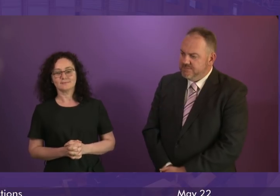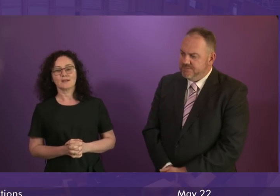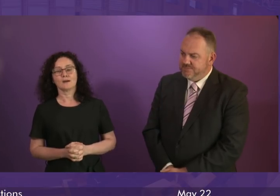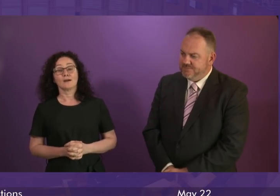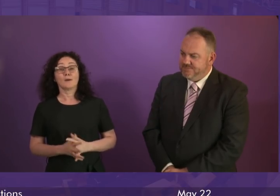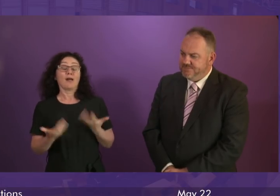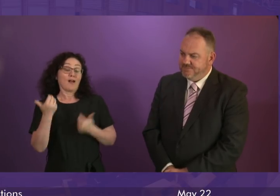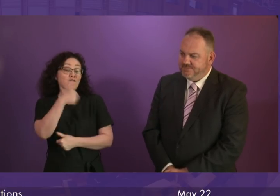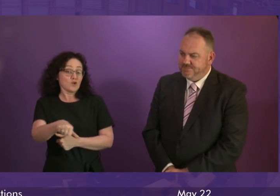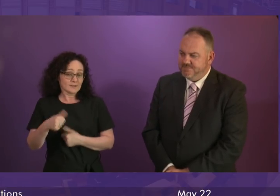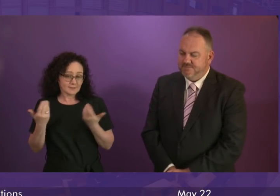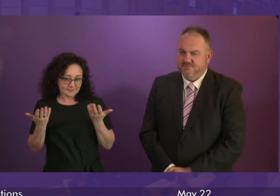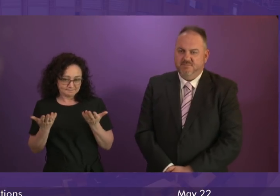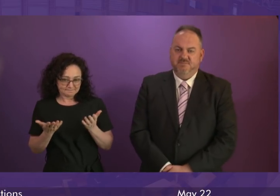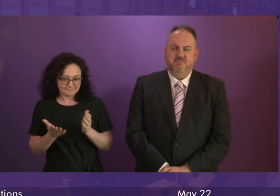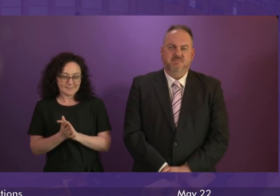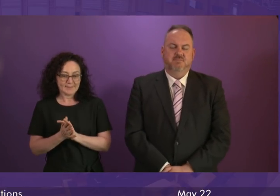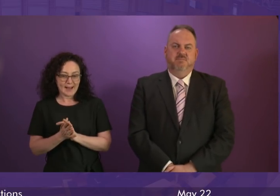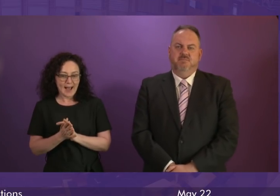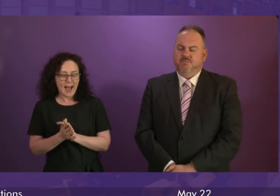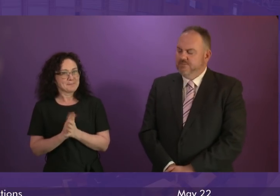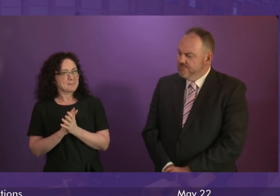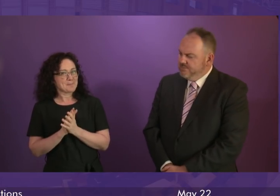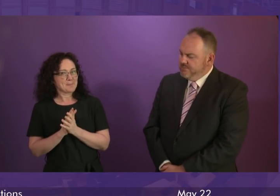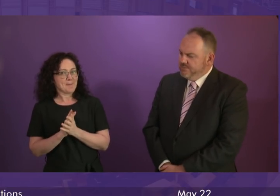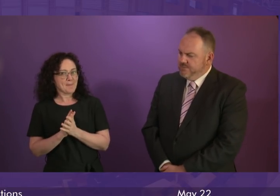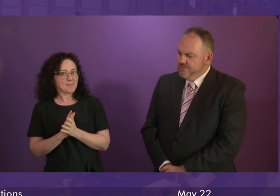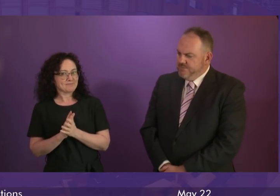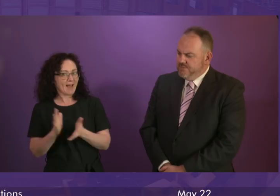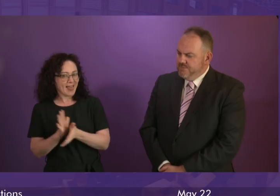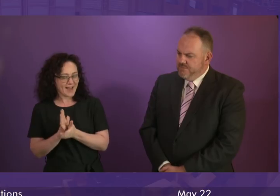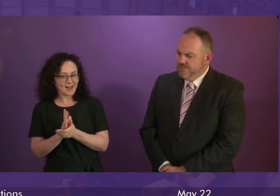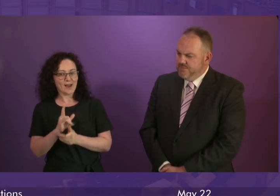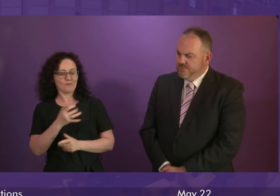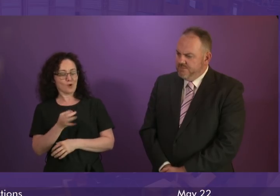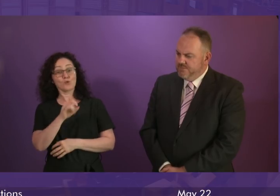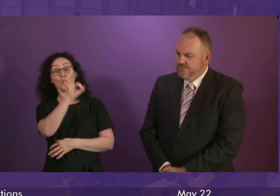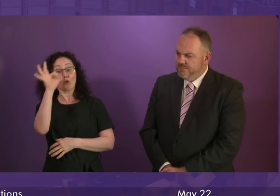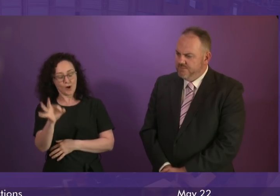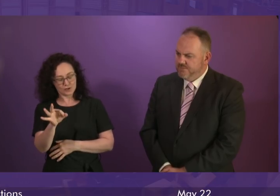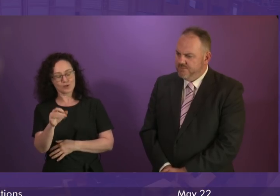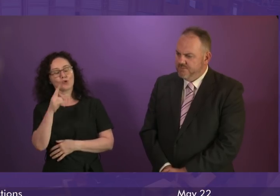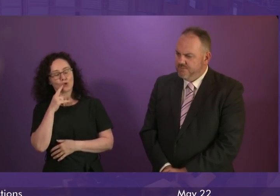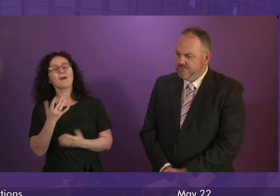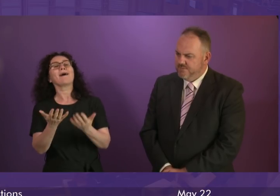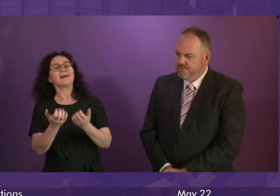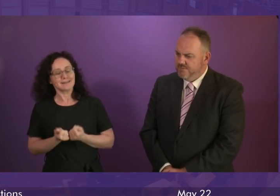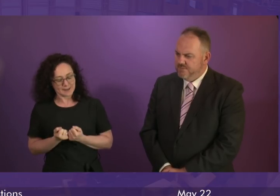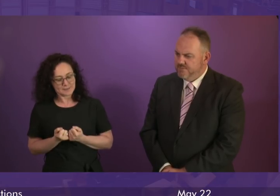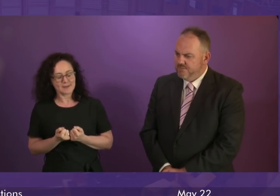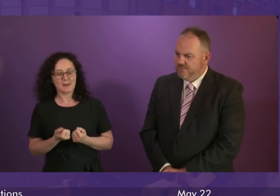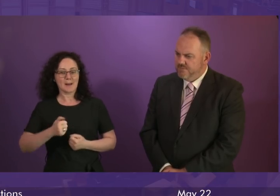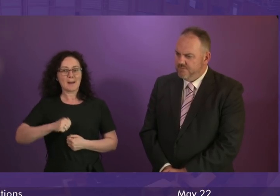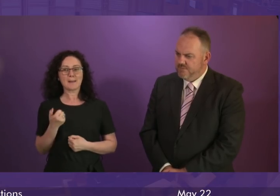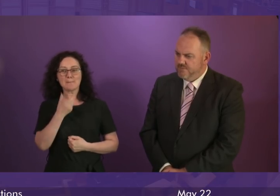Well, of course, I'm glad that from that question, Ruth Davidson now appears to be conceding that the people of Scotland should get a